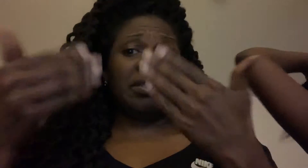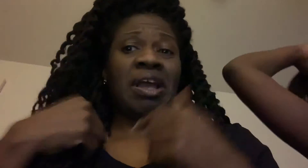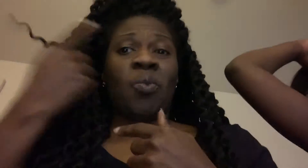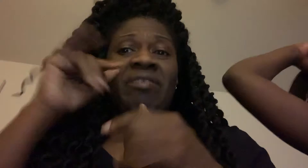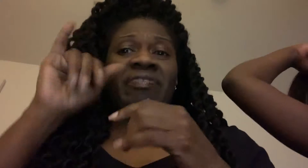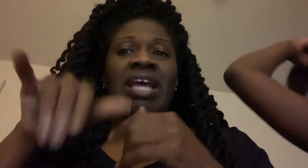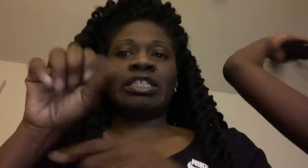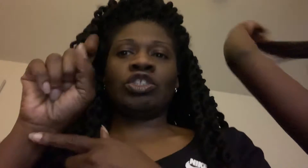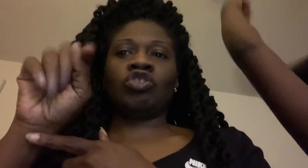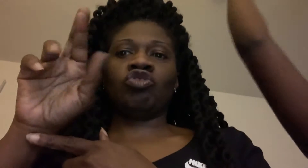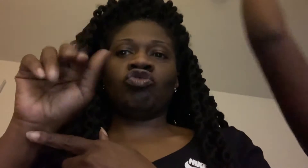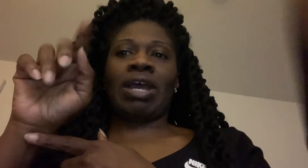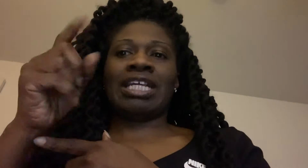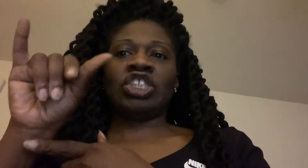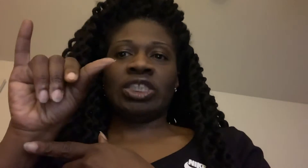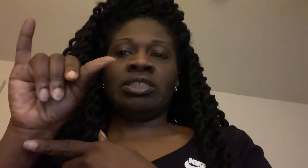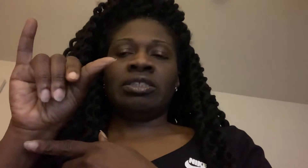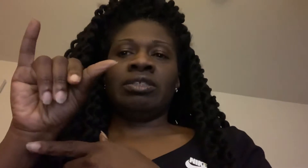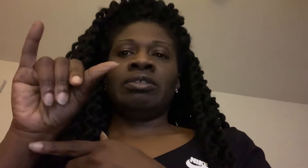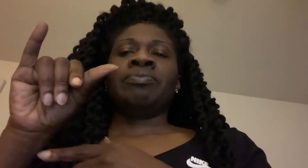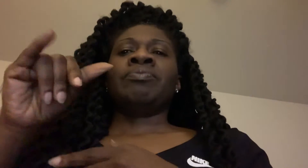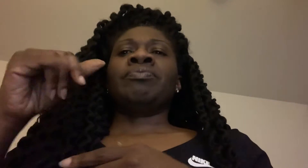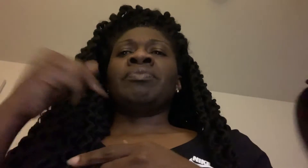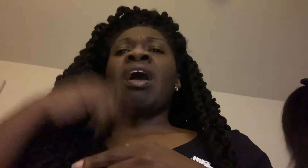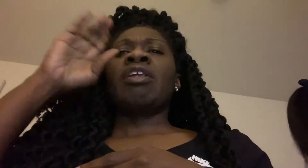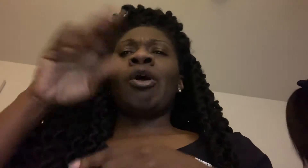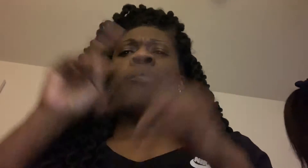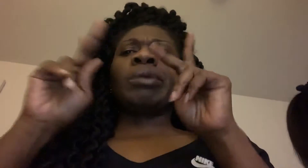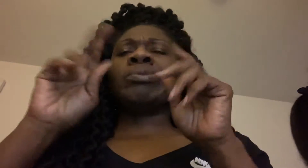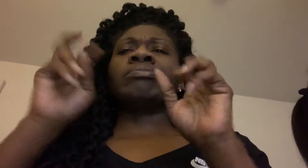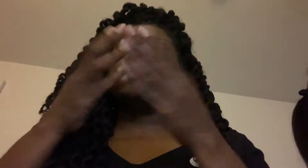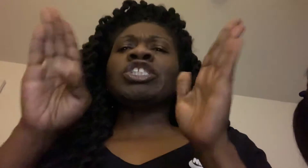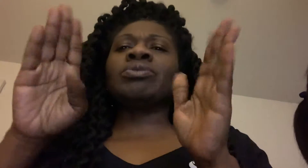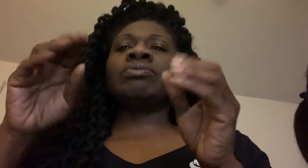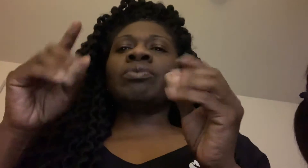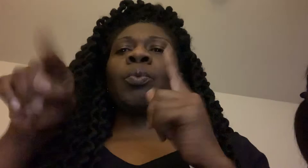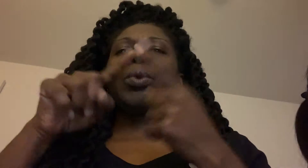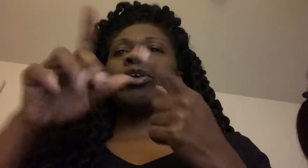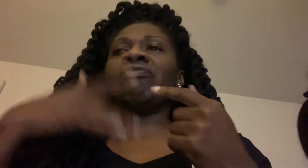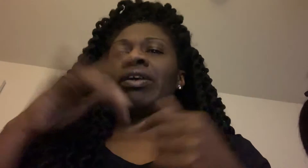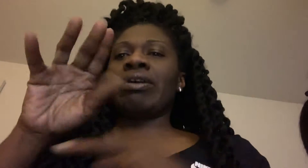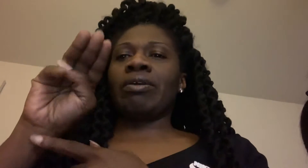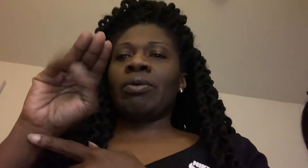and we made a lot of good dance, so the training's together, I was hoping for a quick second, I had confidence in the end, you know,